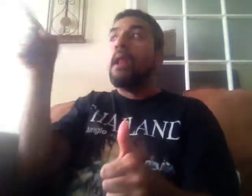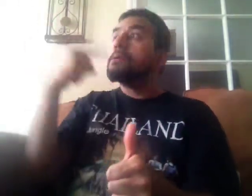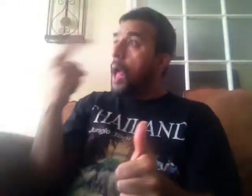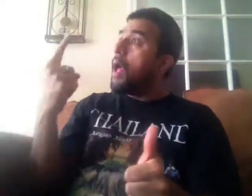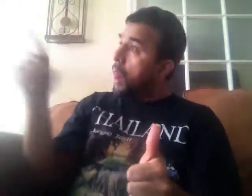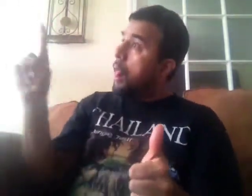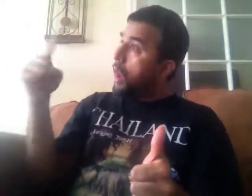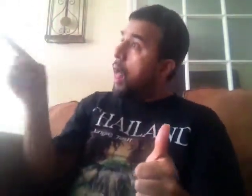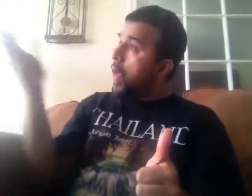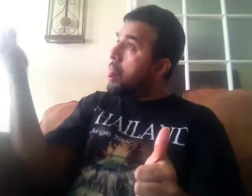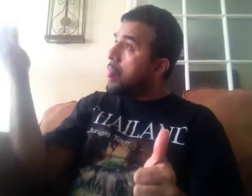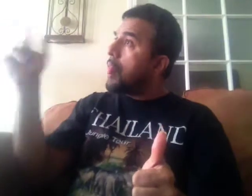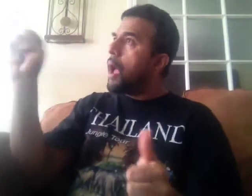Oh. Shh.